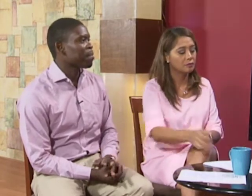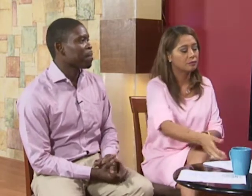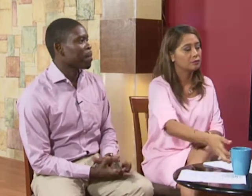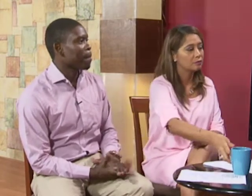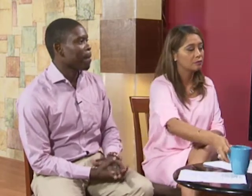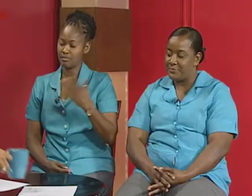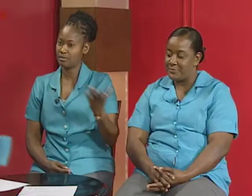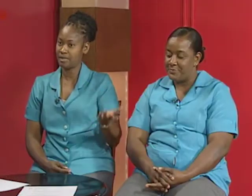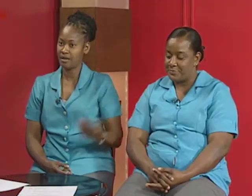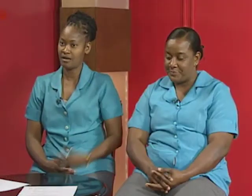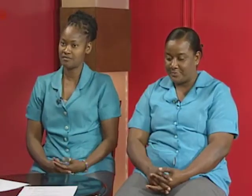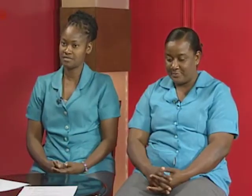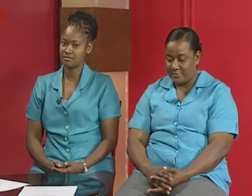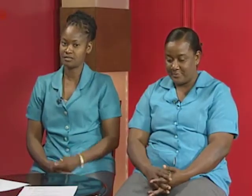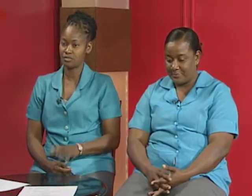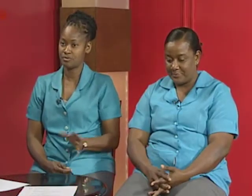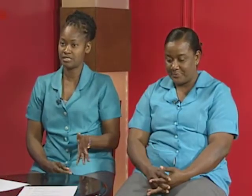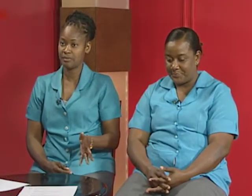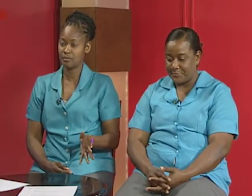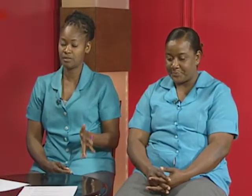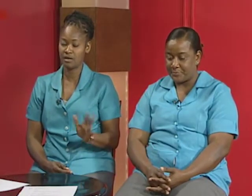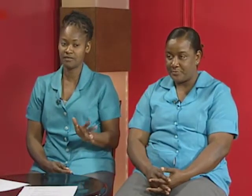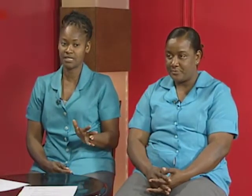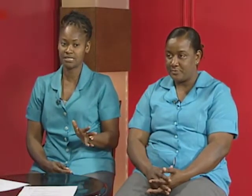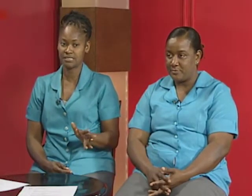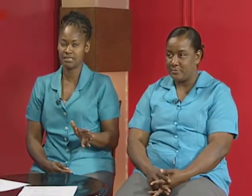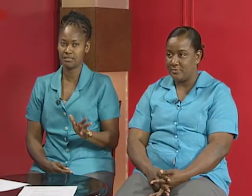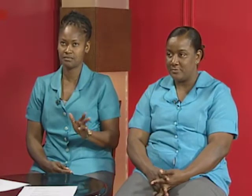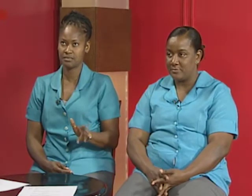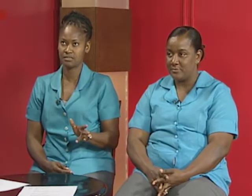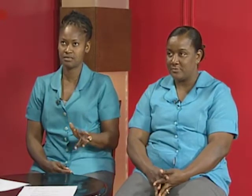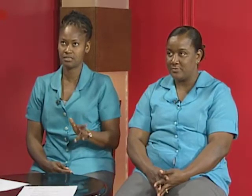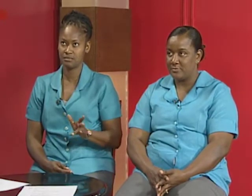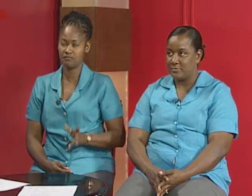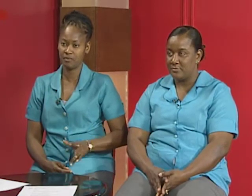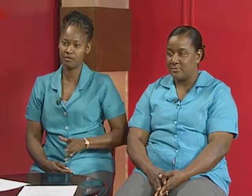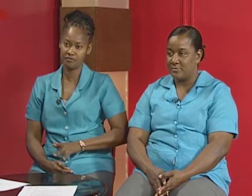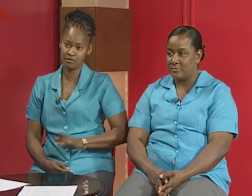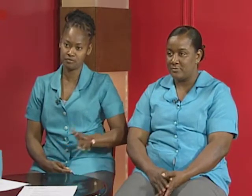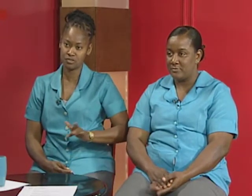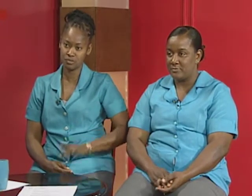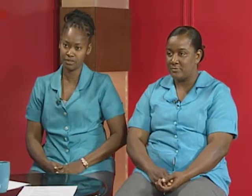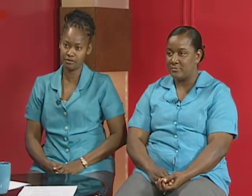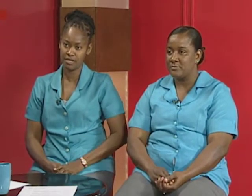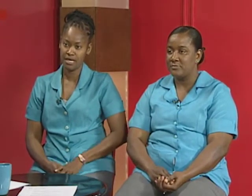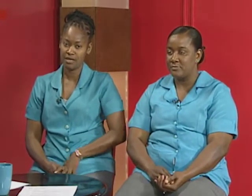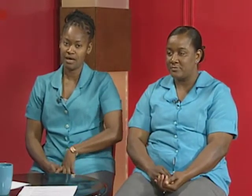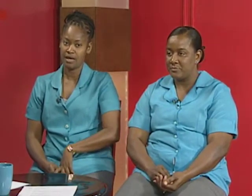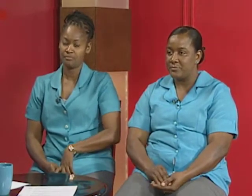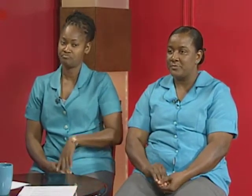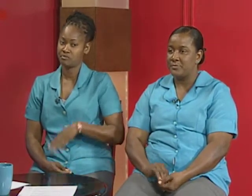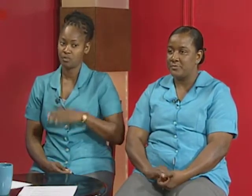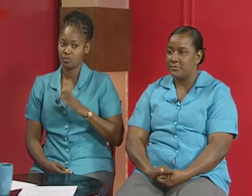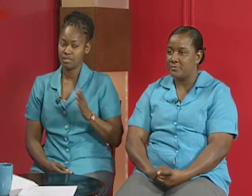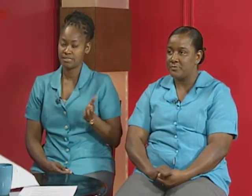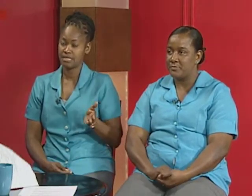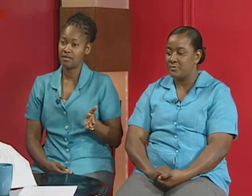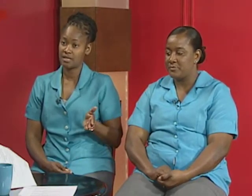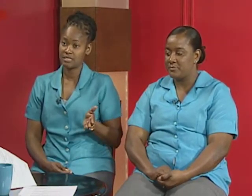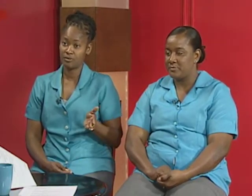just stop in by the office after the principal we offer classes i think it starts in november for the new school year um we extend the last per